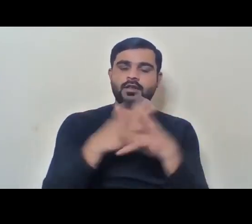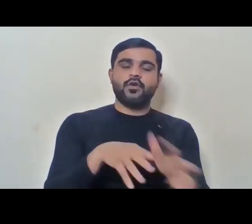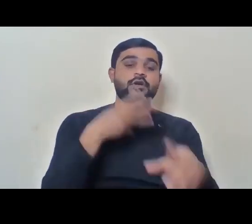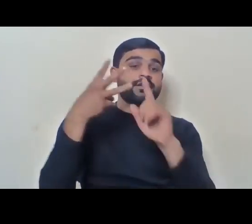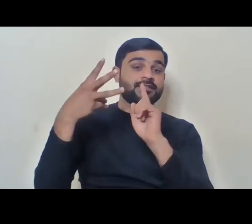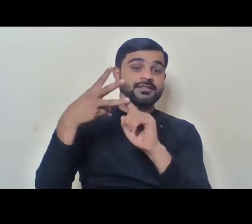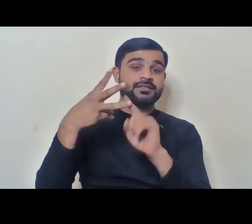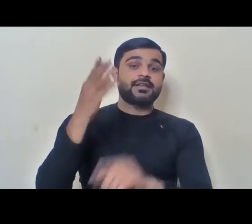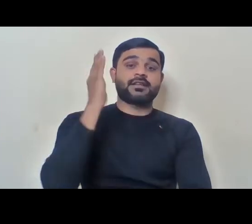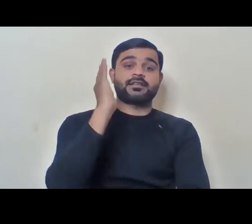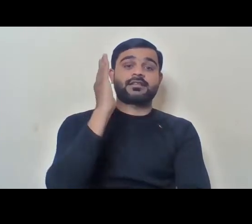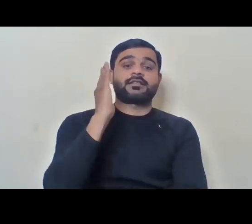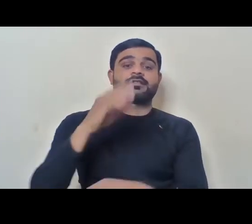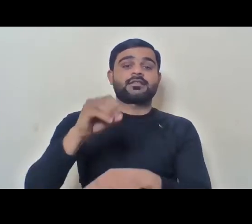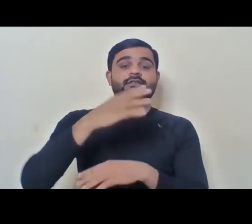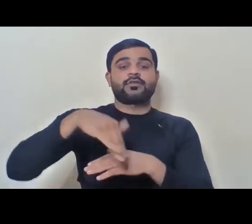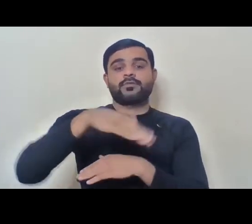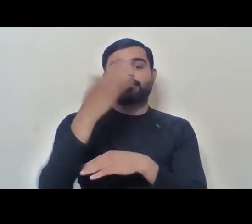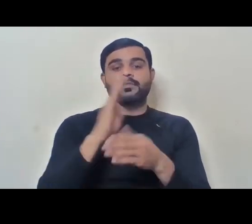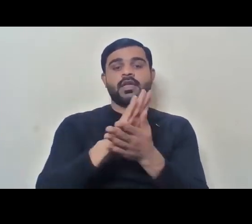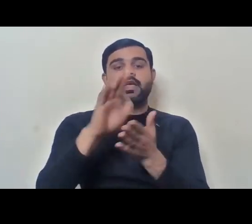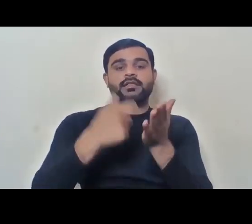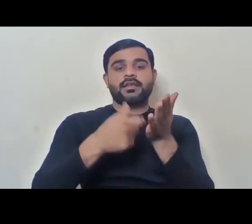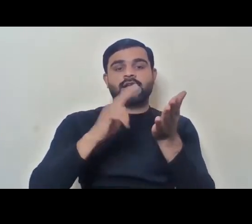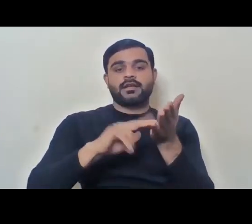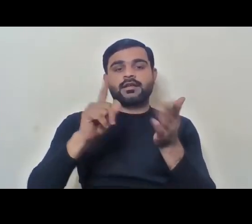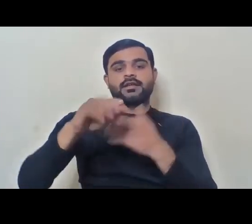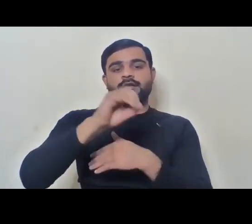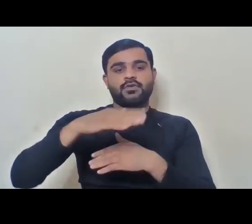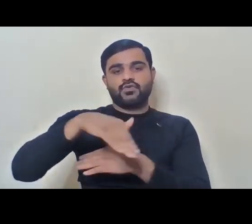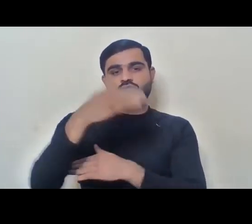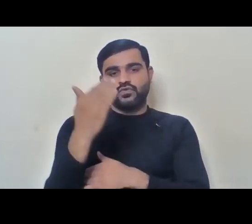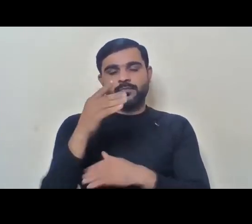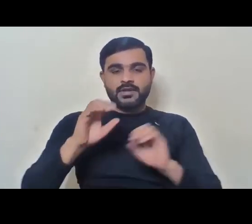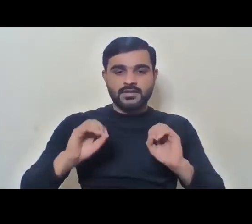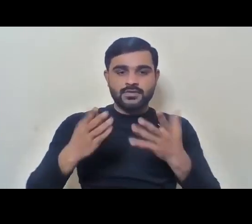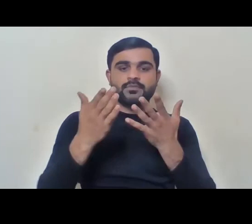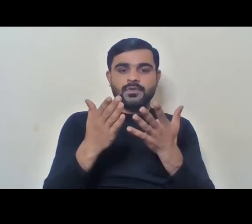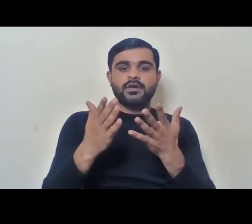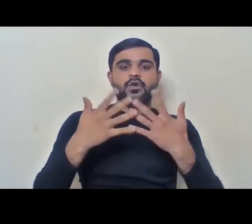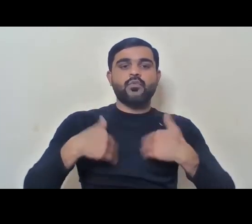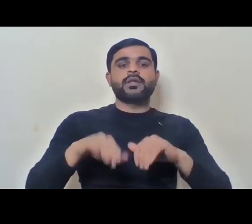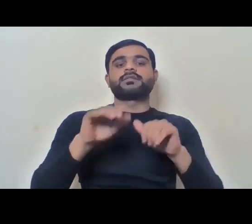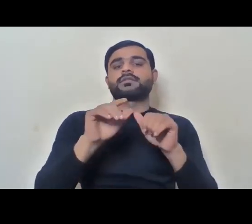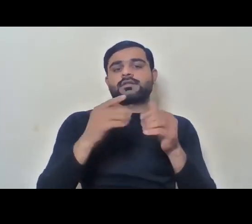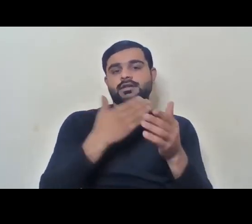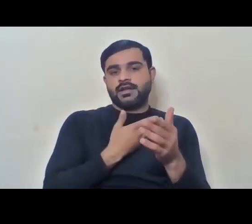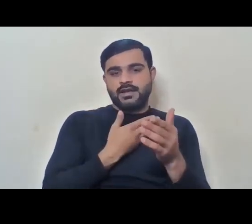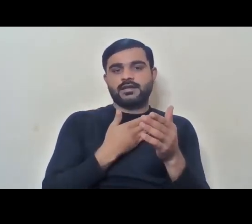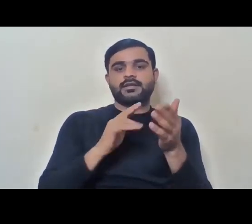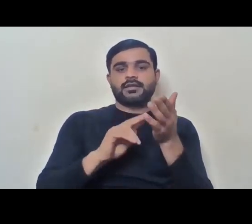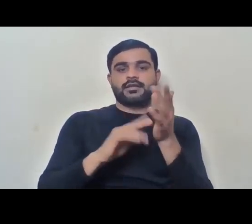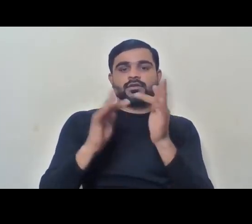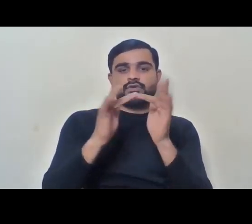in the series which is being organized by the Center for Constitutional Rights, an initiative of Human Rights Law Network. And today we have